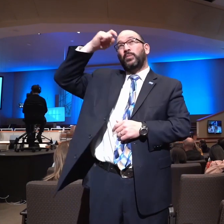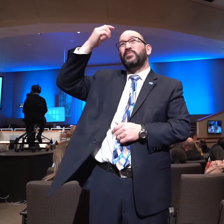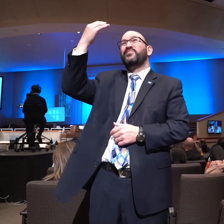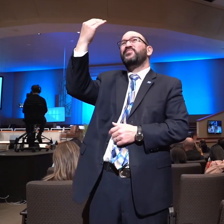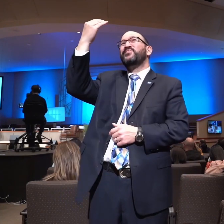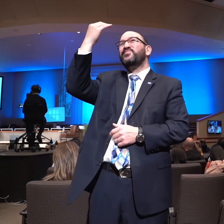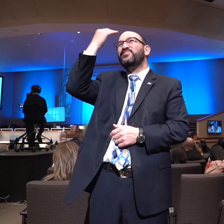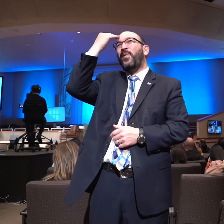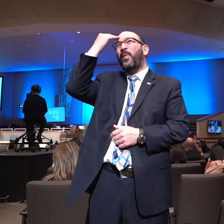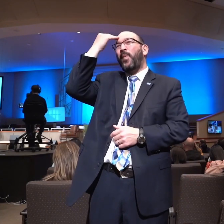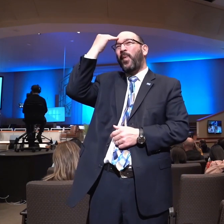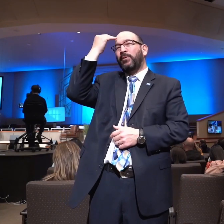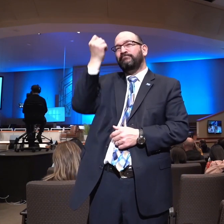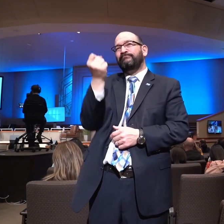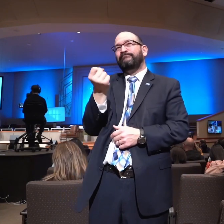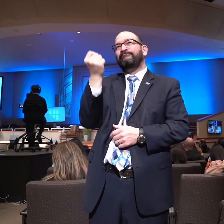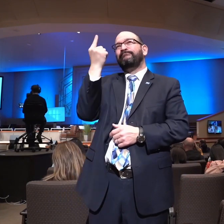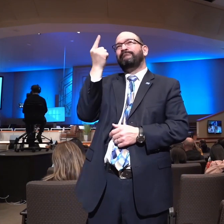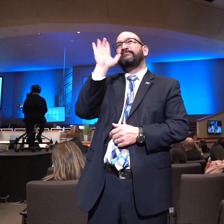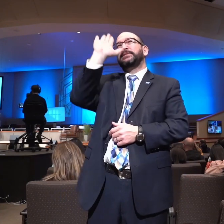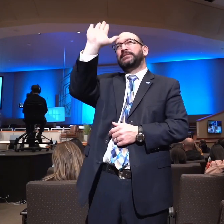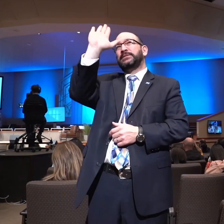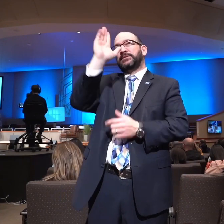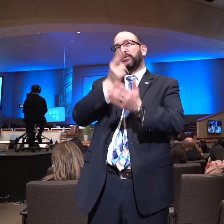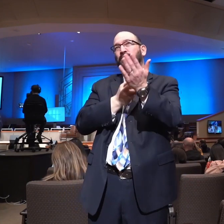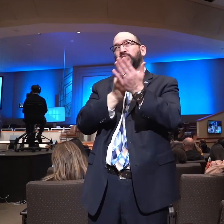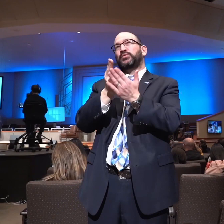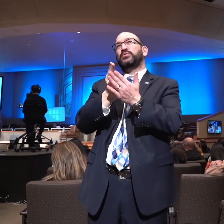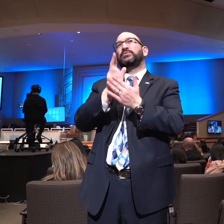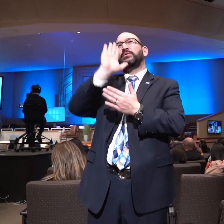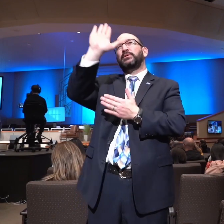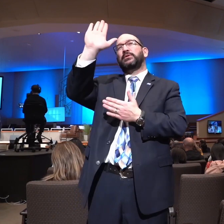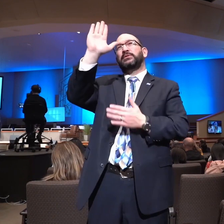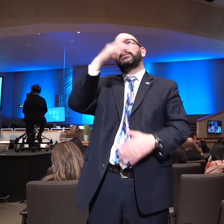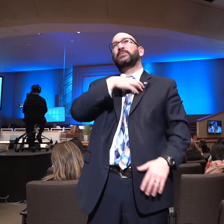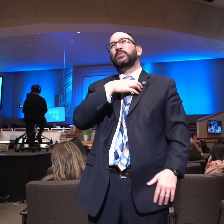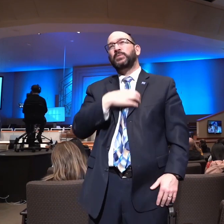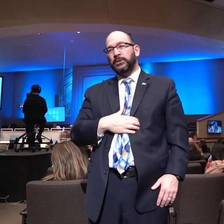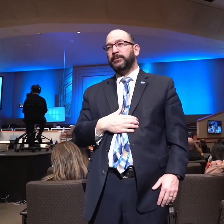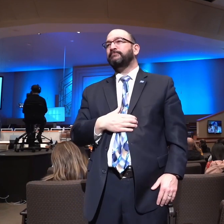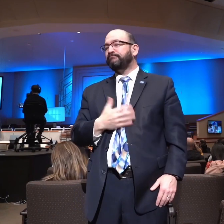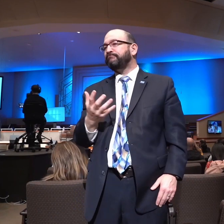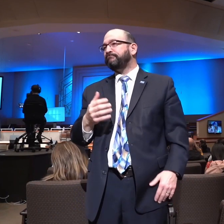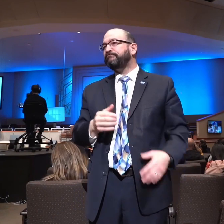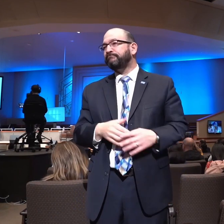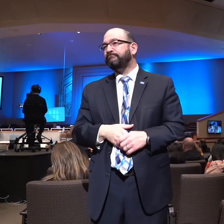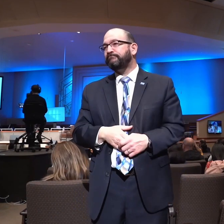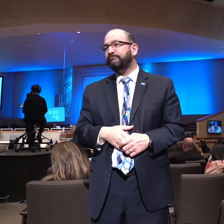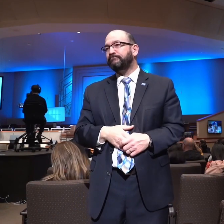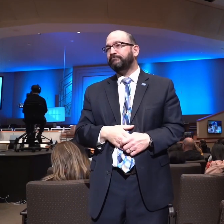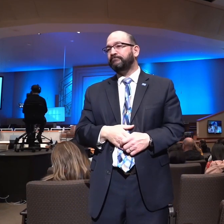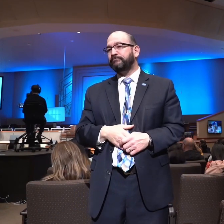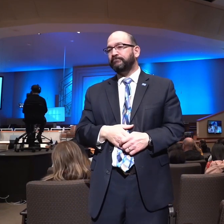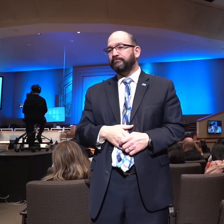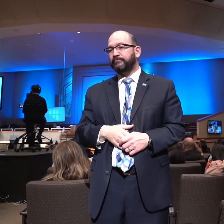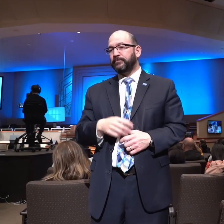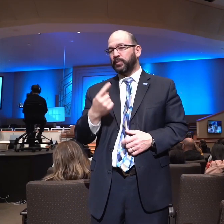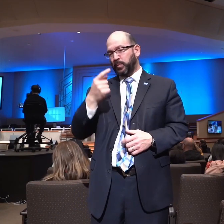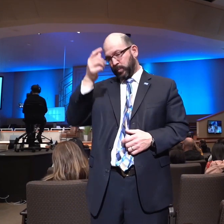knowledge of God and His will for their life. W.A. Criswell, the great pastor of the First